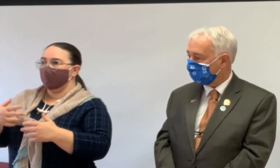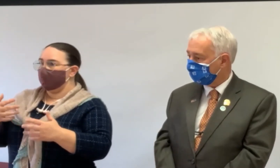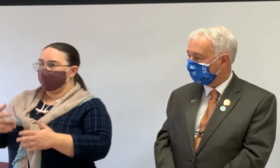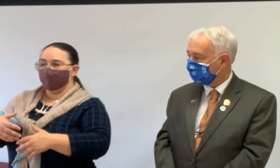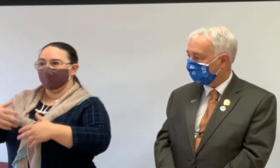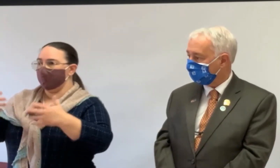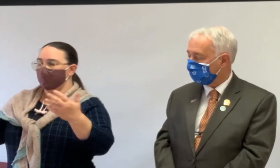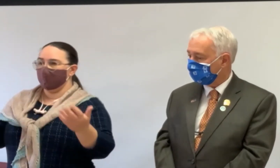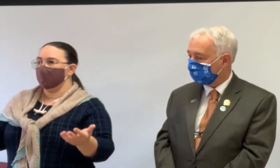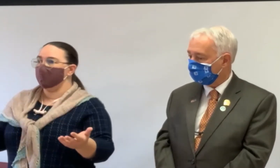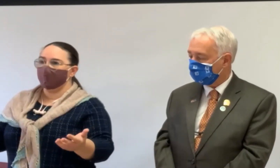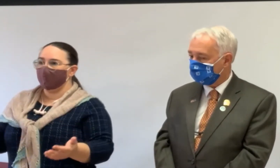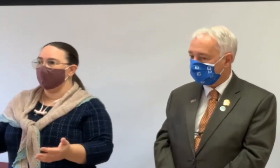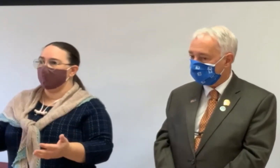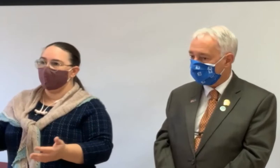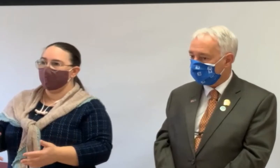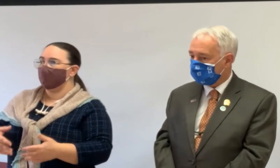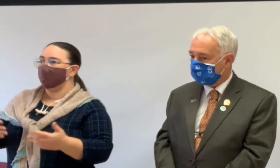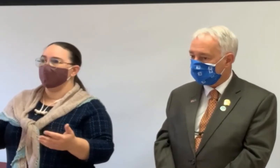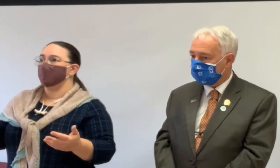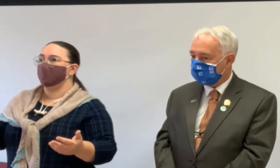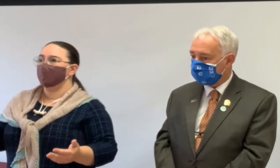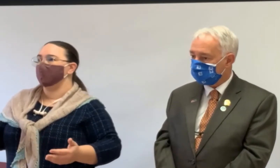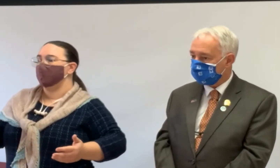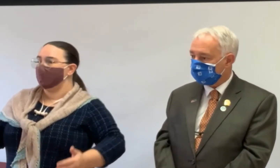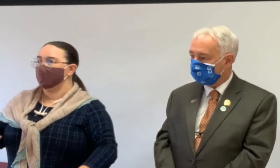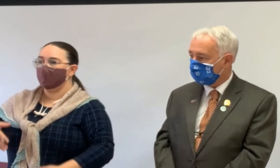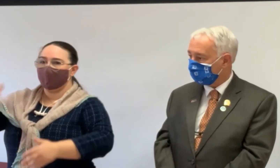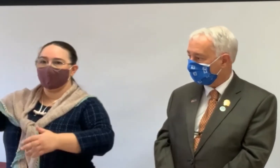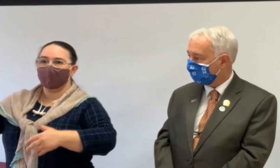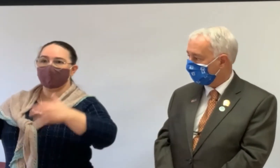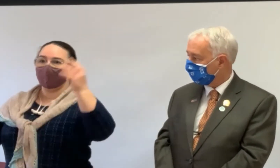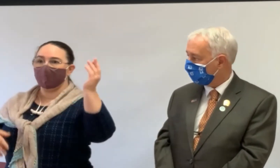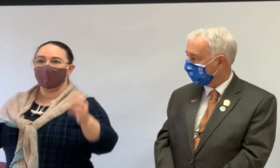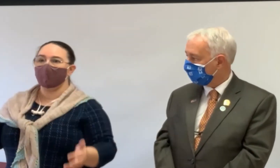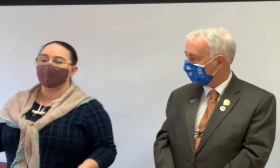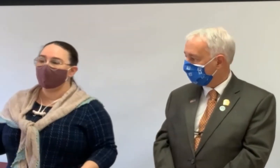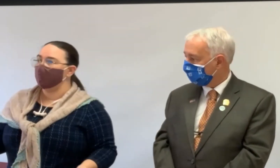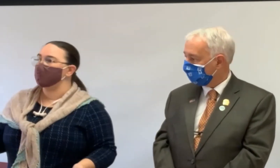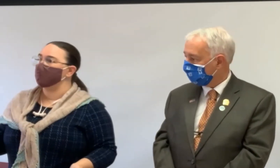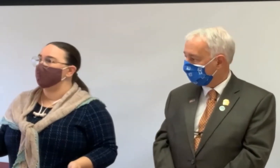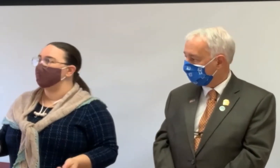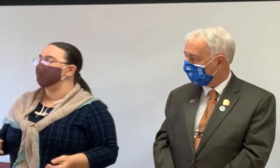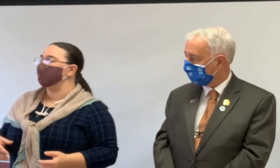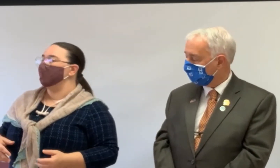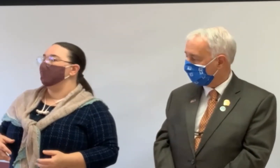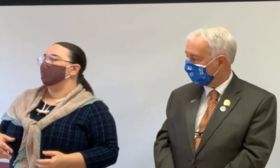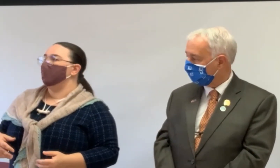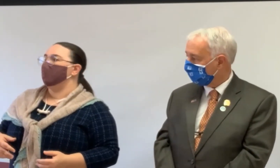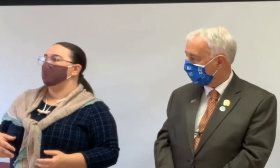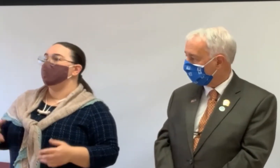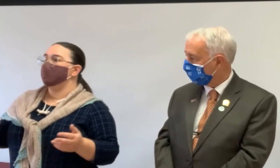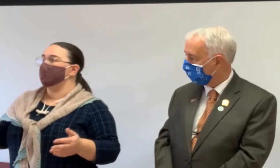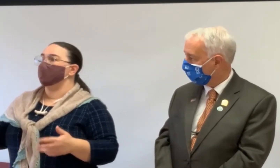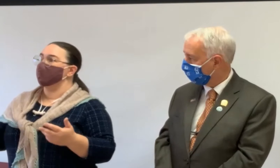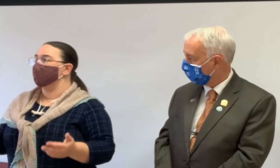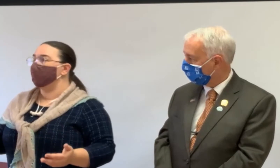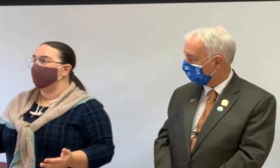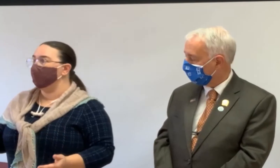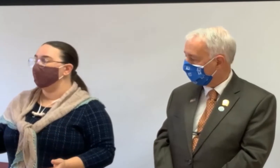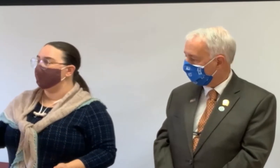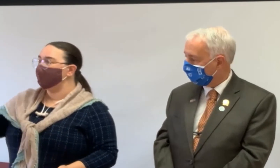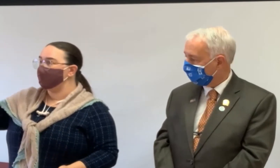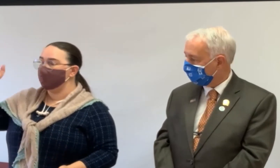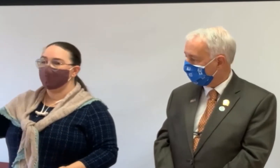um, you know, it's easier to keep the home at a comfortable temperature and maybe not waste money heating other parts of the house. Um, easier to